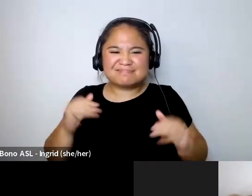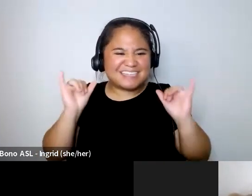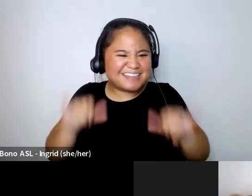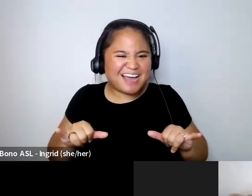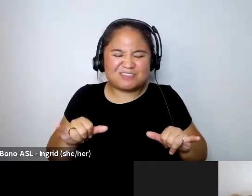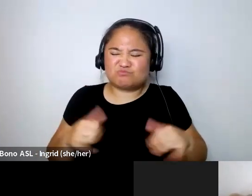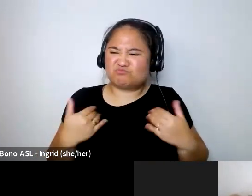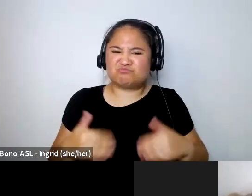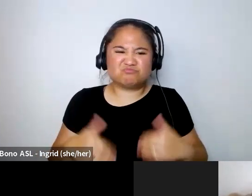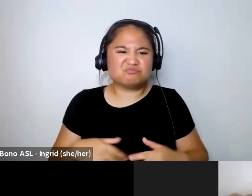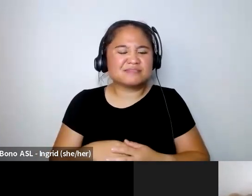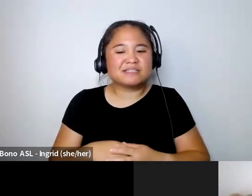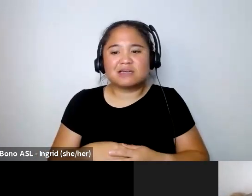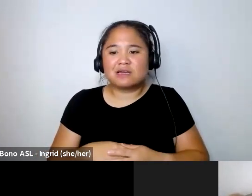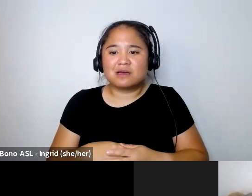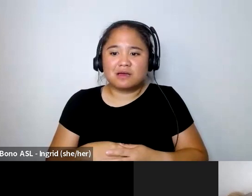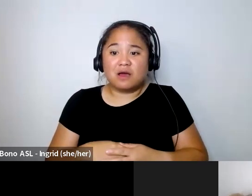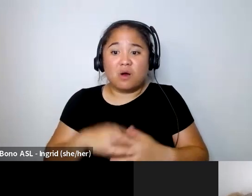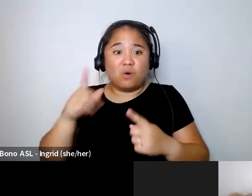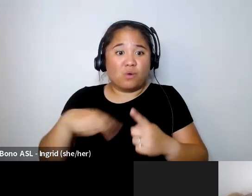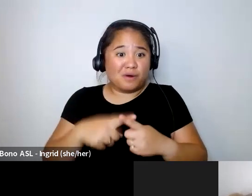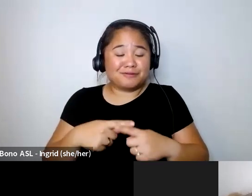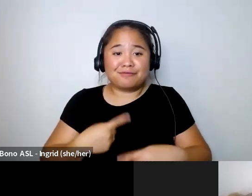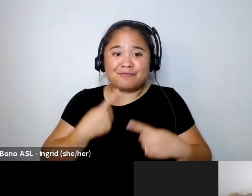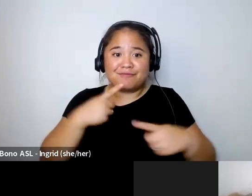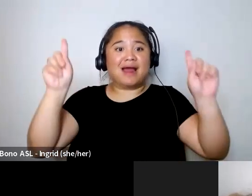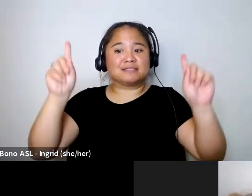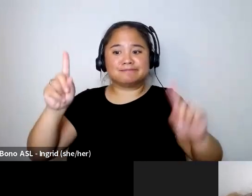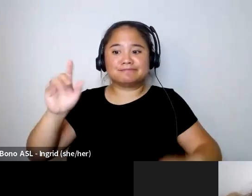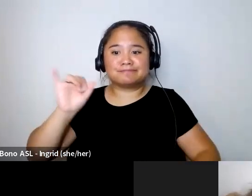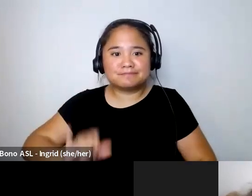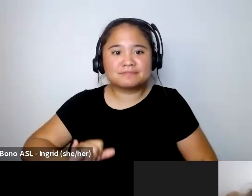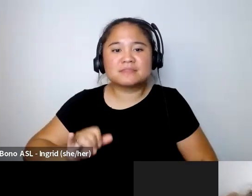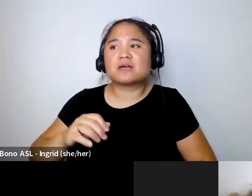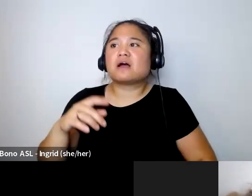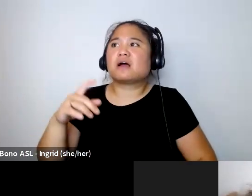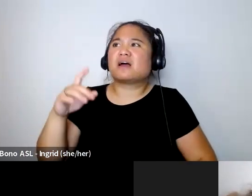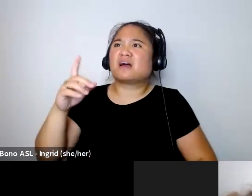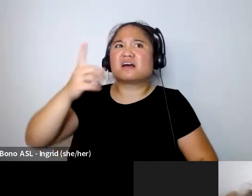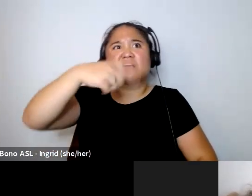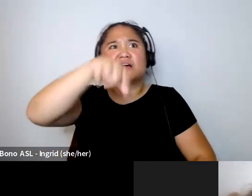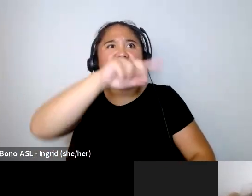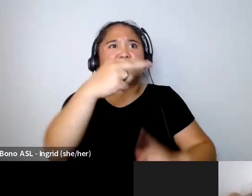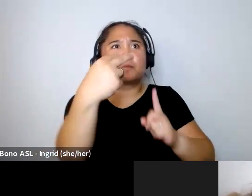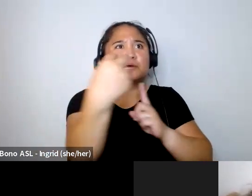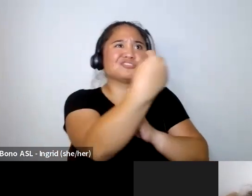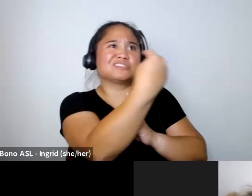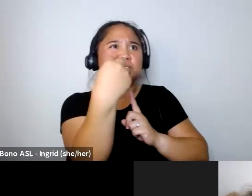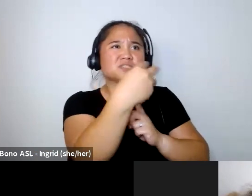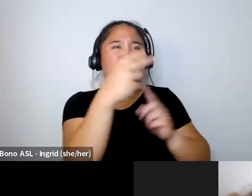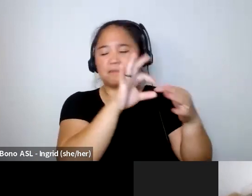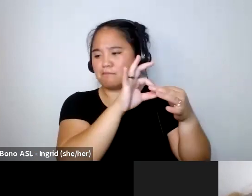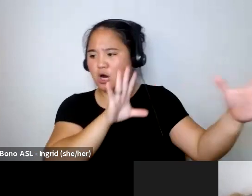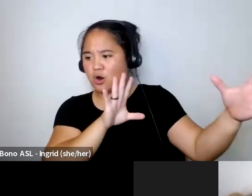so once you get to the place where you disconnect from the perceptions of other people's